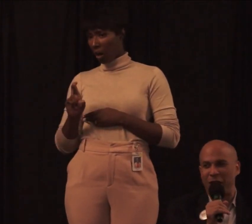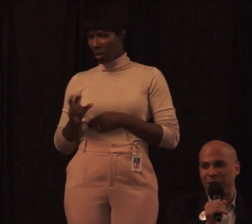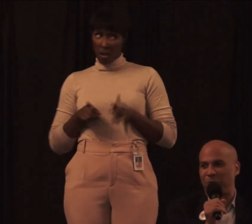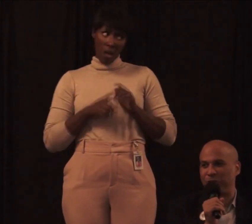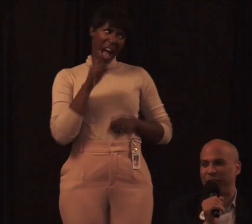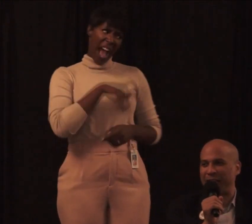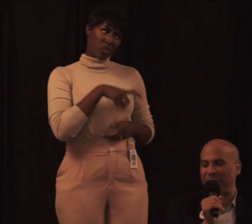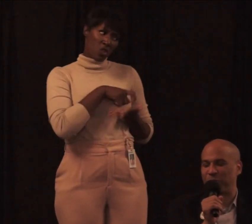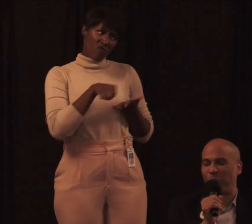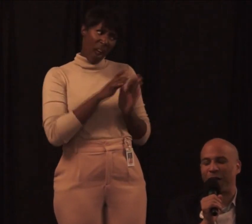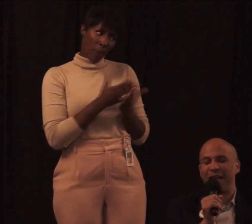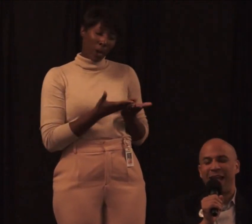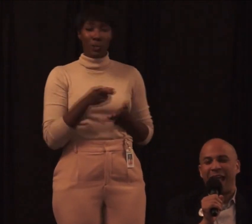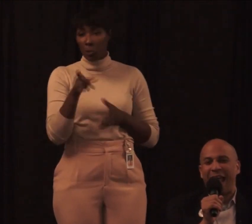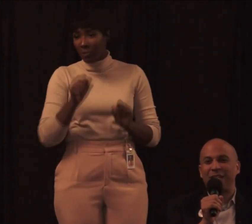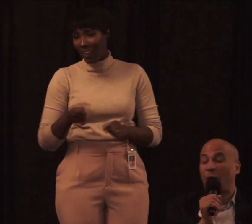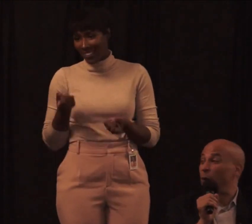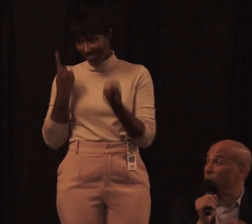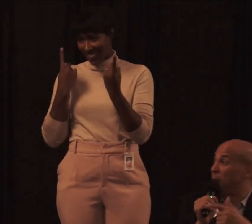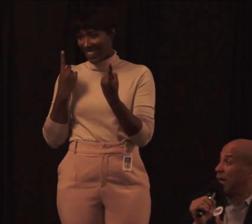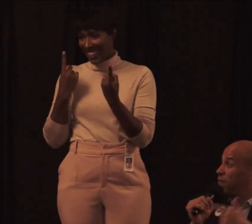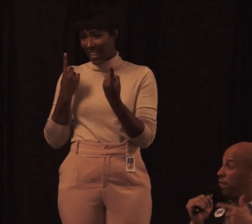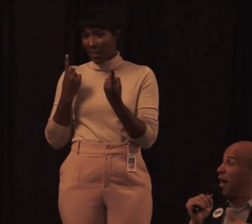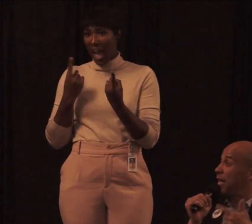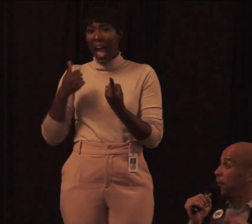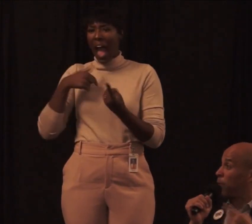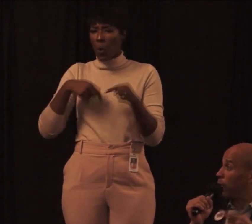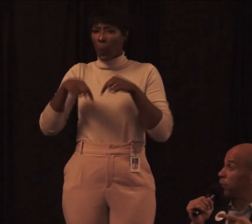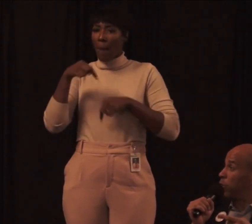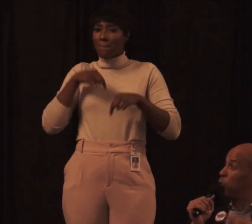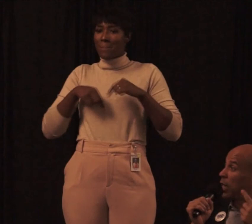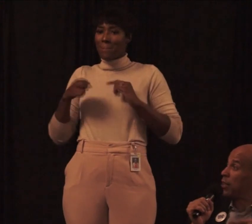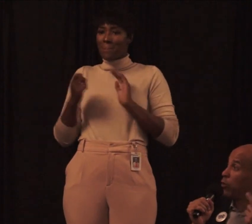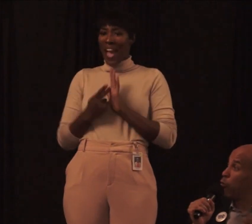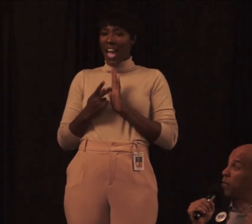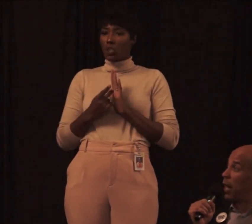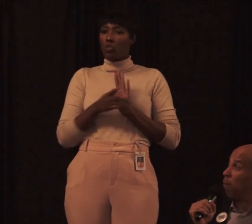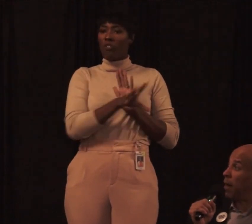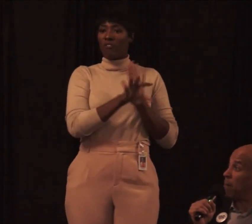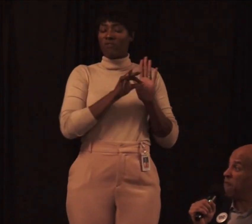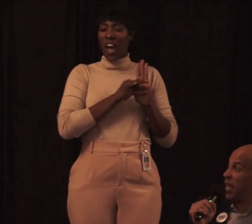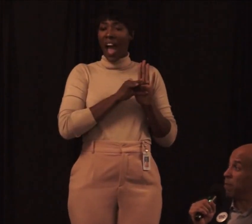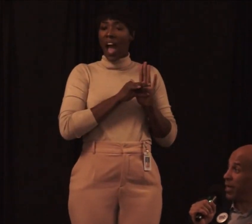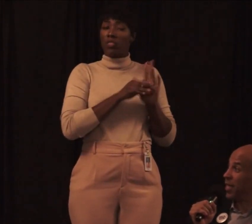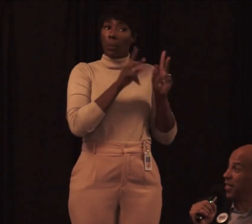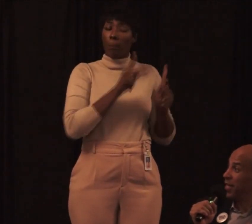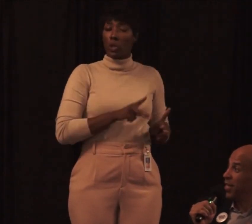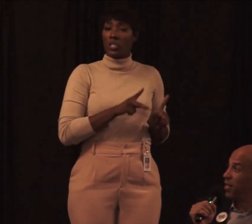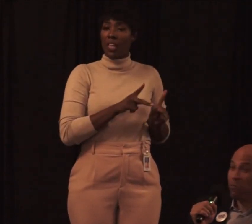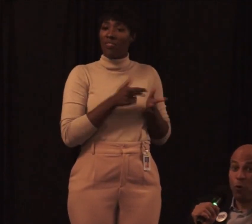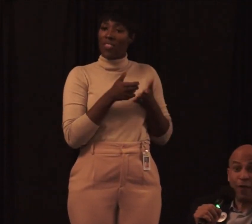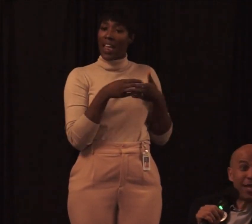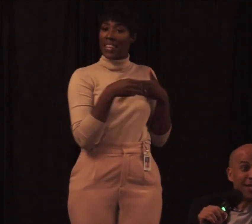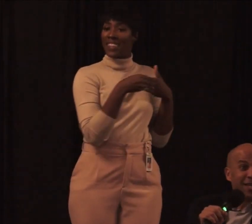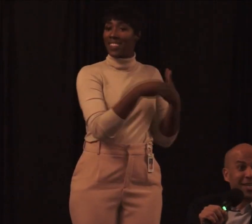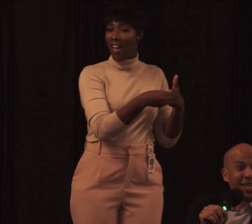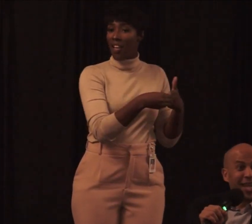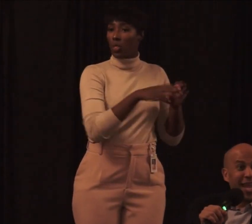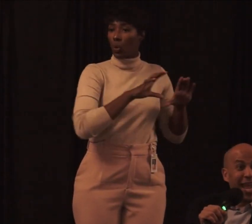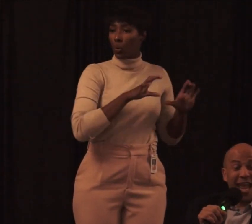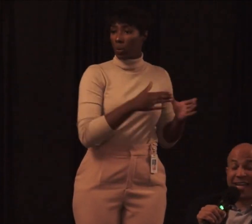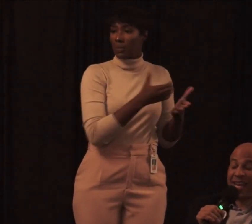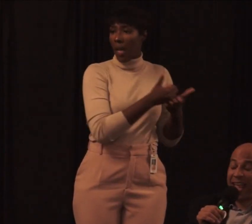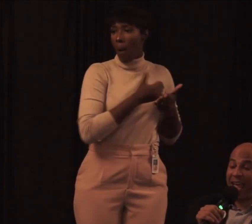book. You guys can appreciate that, I'm sure. And so I went back to find the person who led the group that helped my family move in.